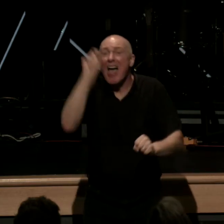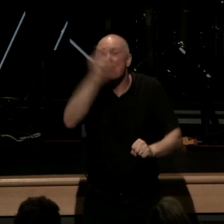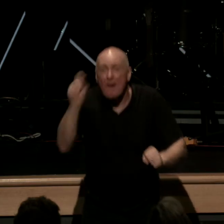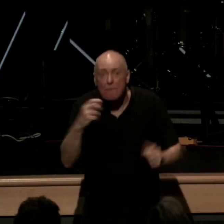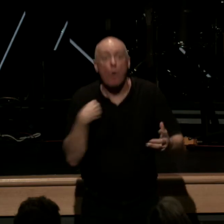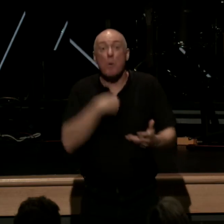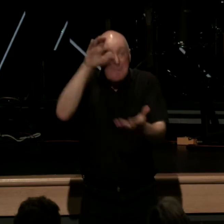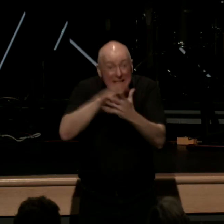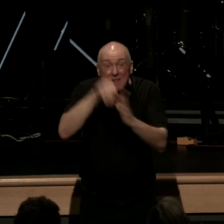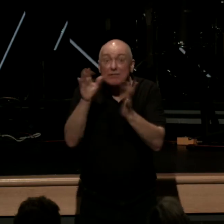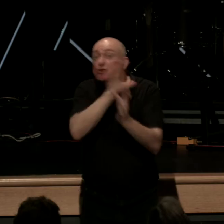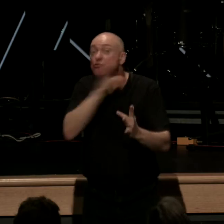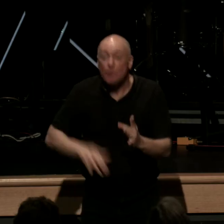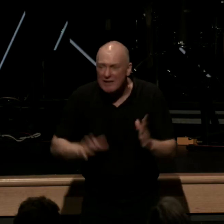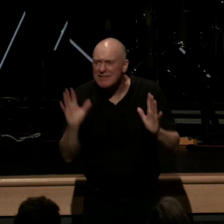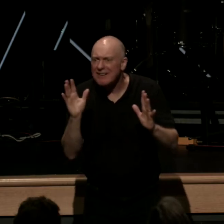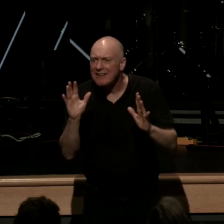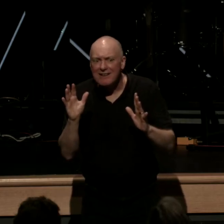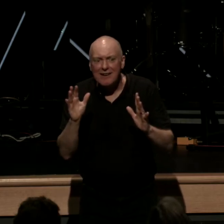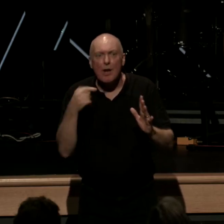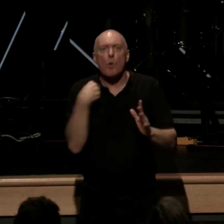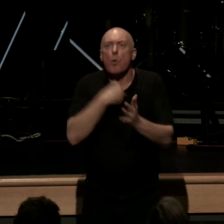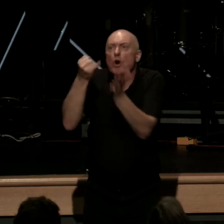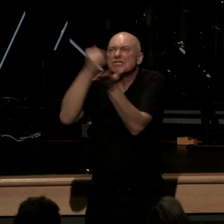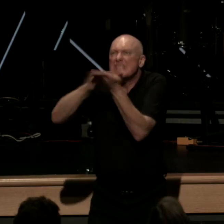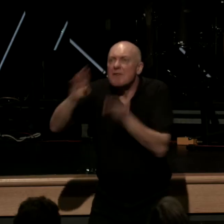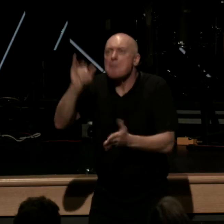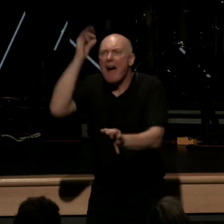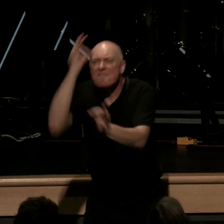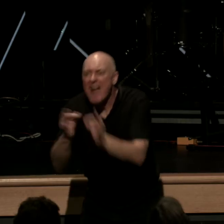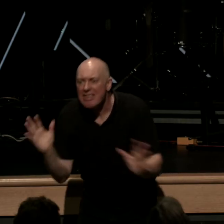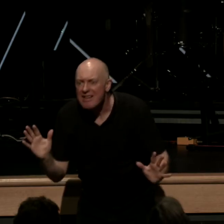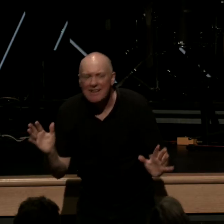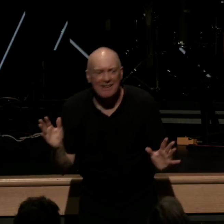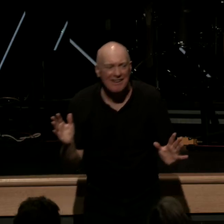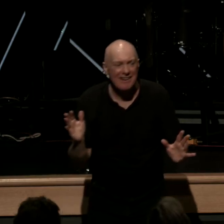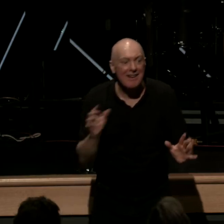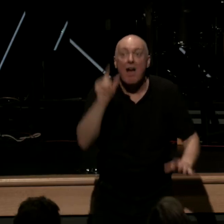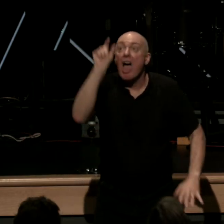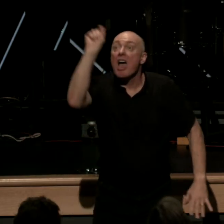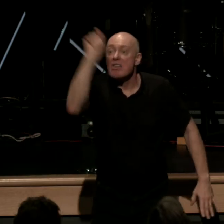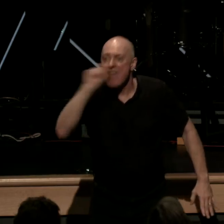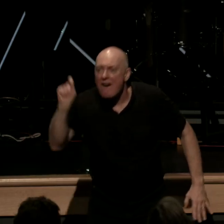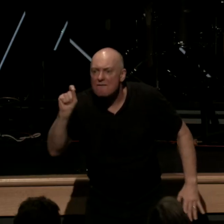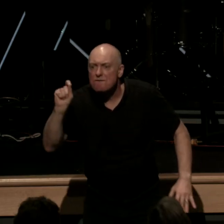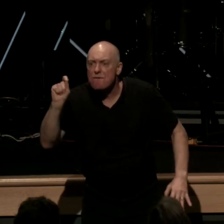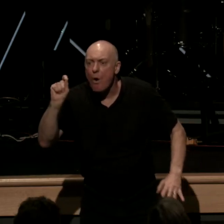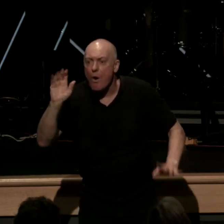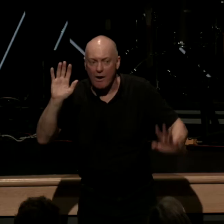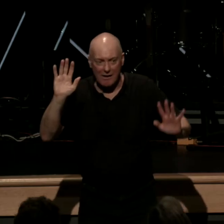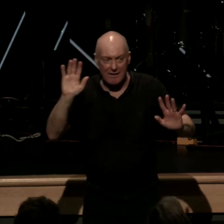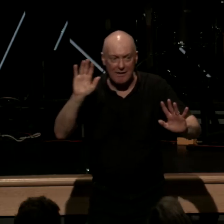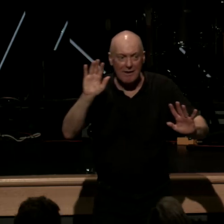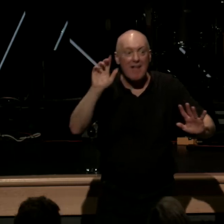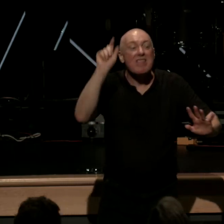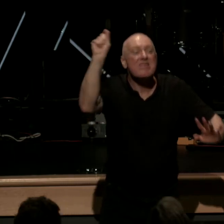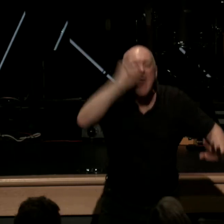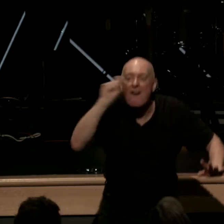we believe in Jesus Christ we are justified by faith therefore he says since we